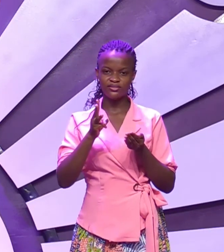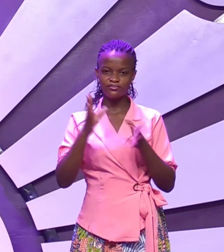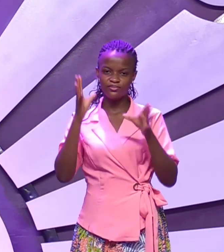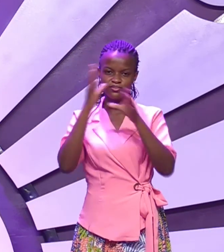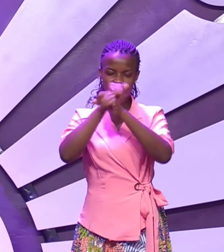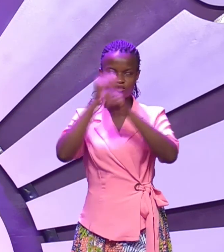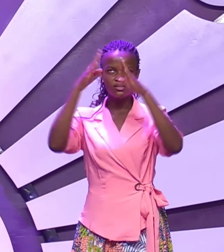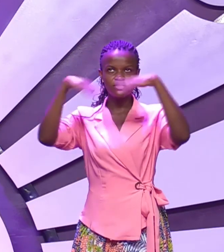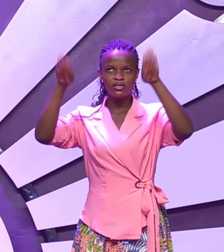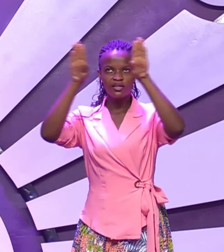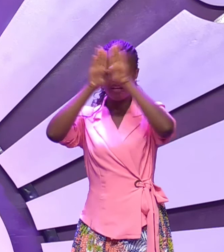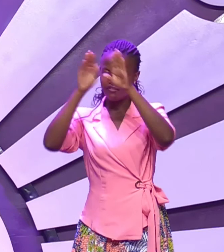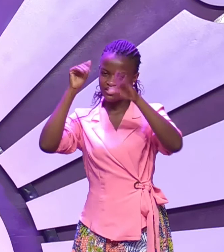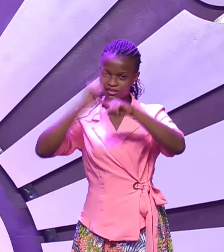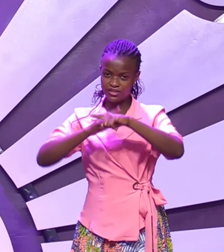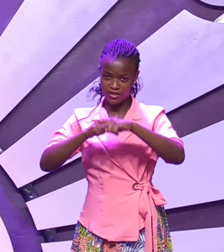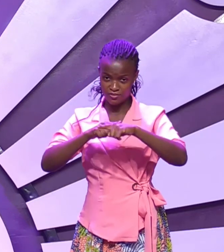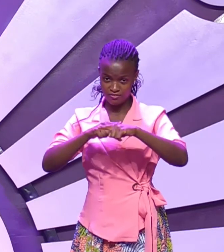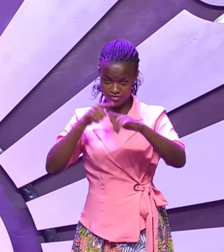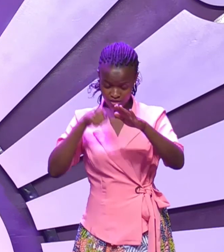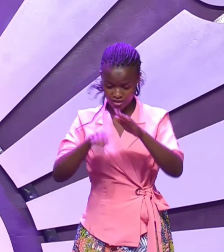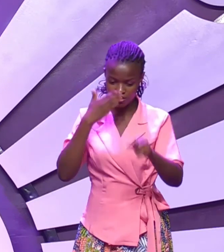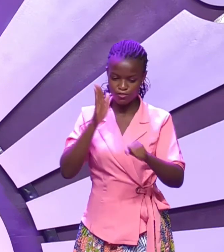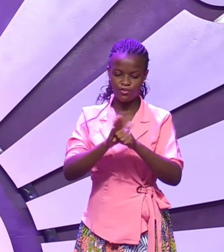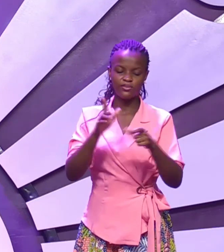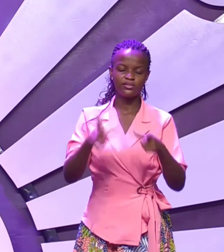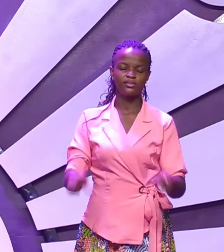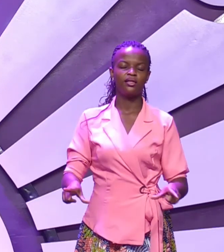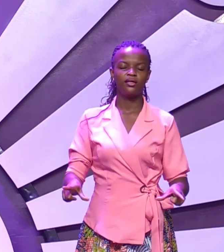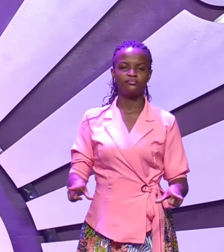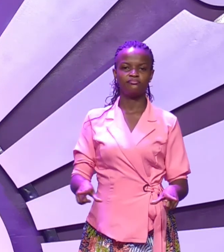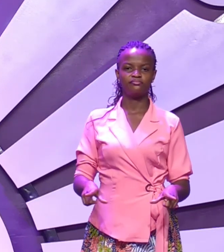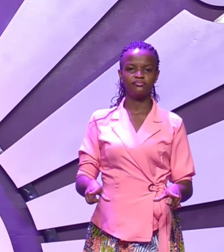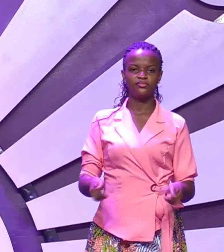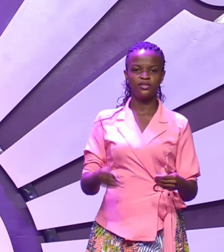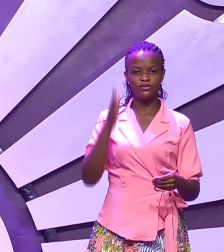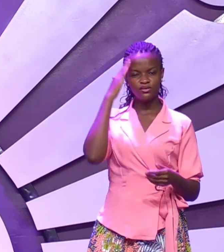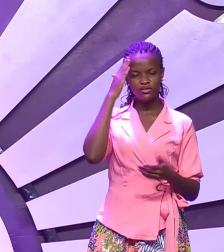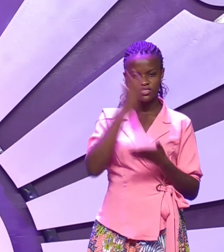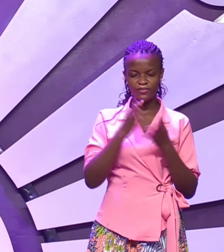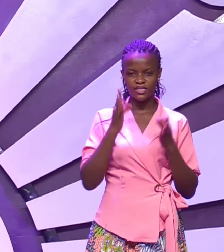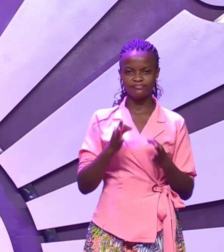that's my opinion do you know something